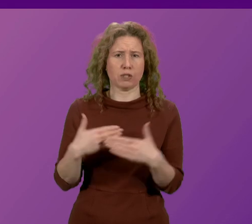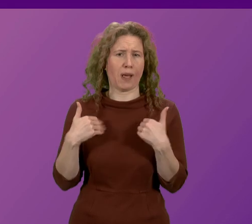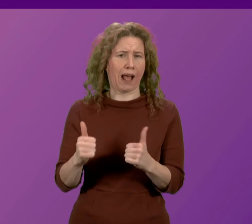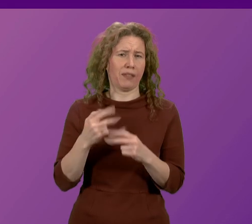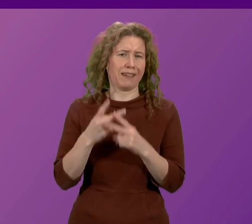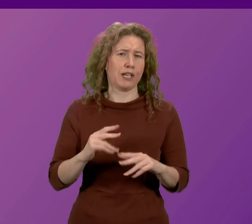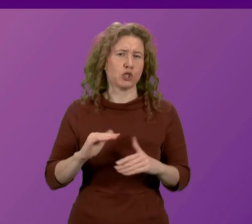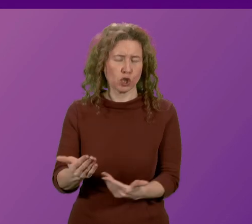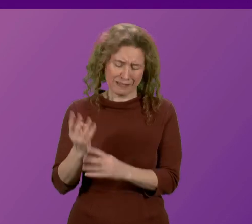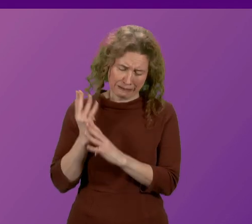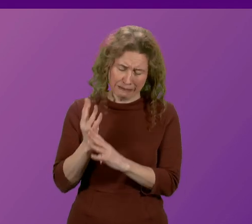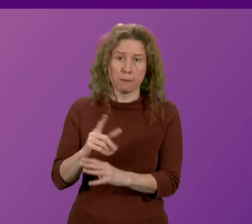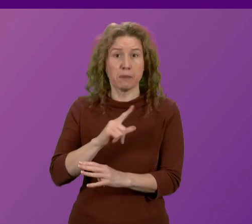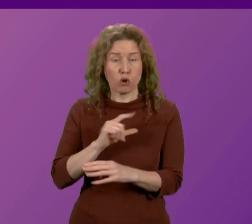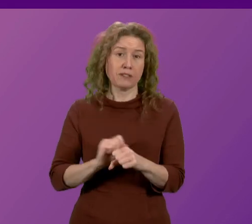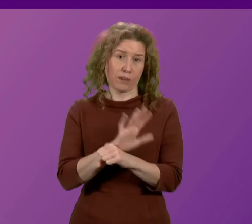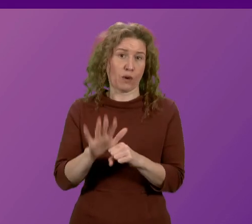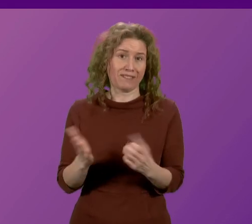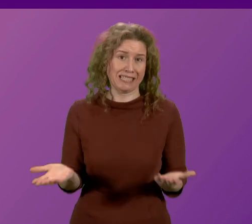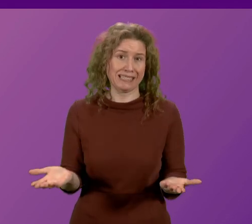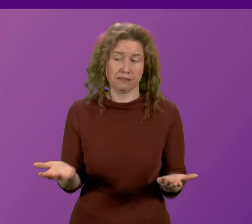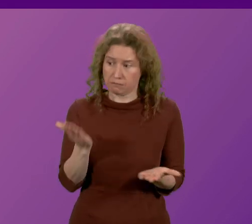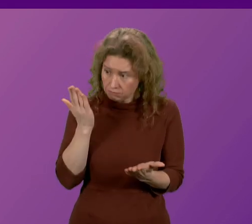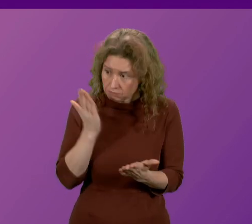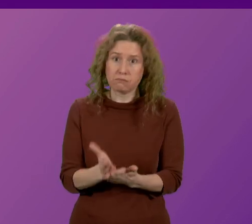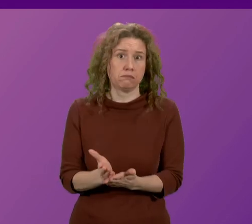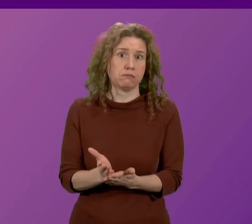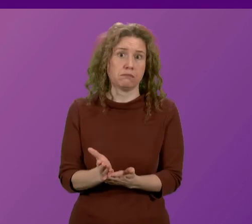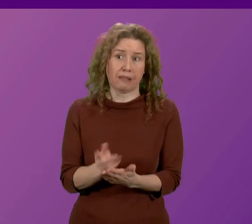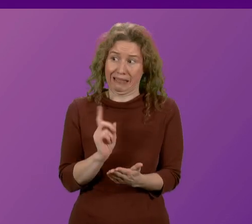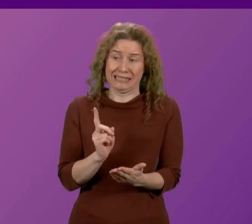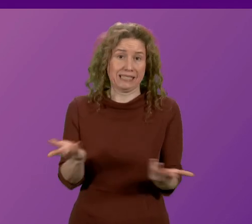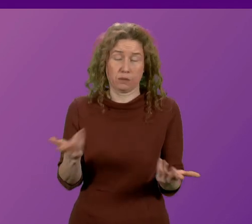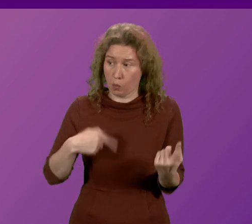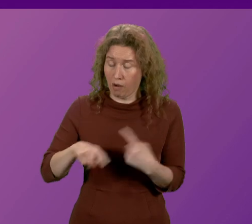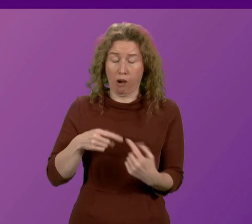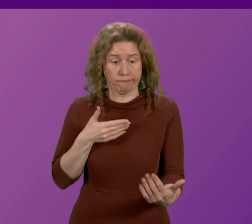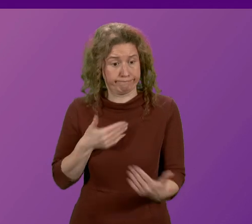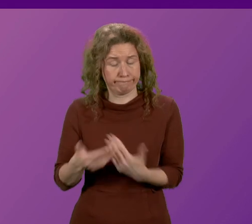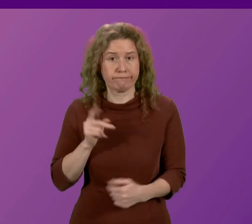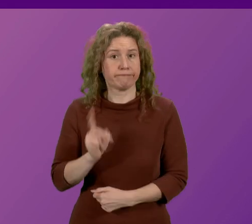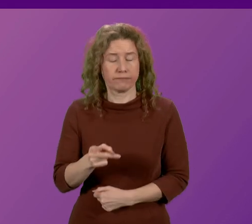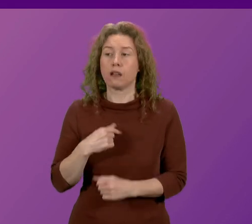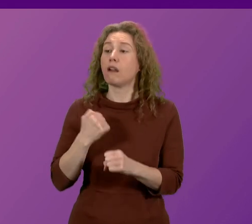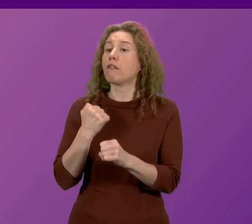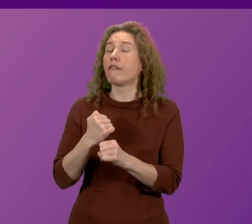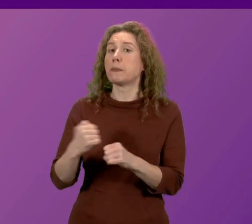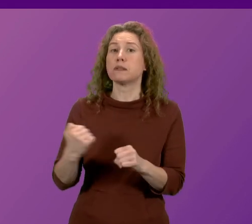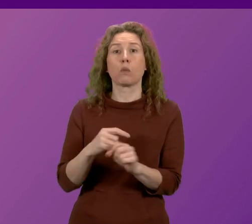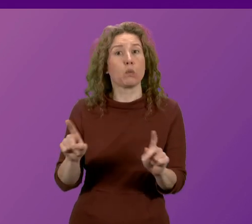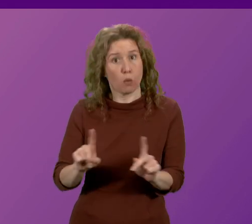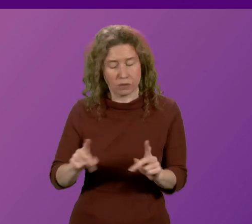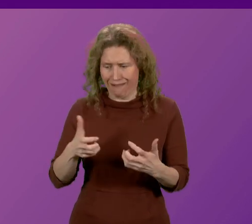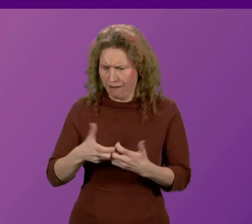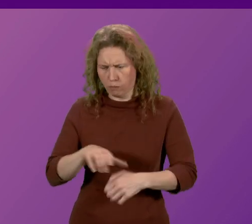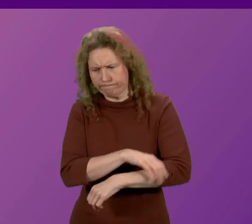services as a consequence of the Covid pandemic. That's the reality of what we are wrestling with. What the government has done in addressing